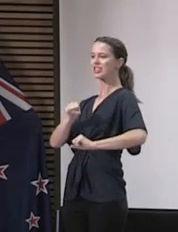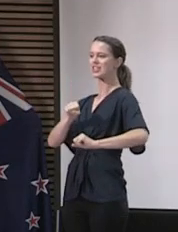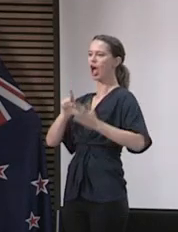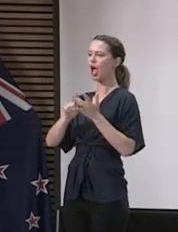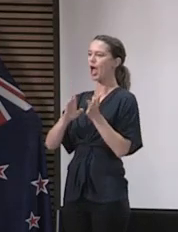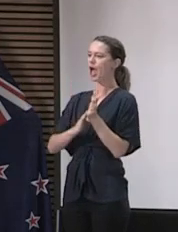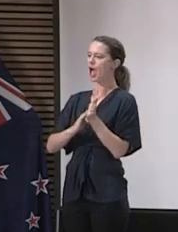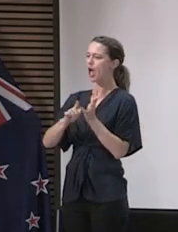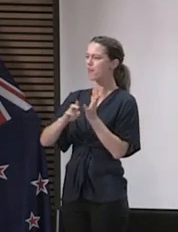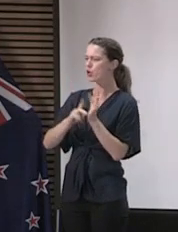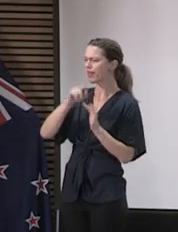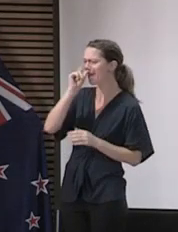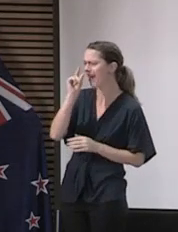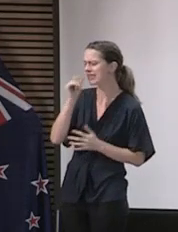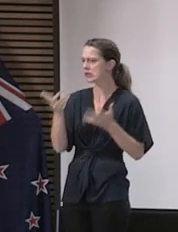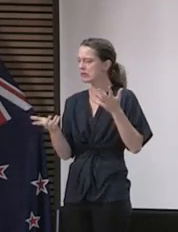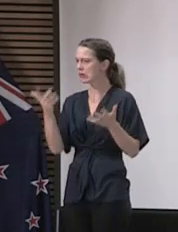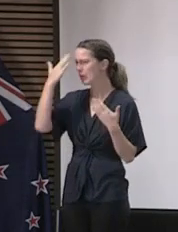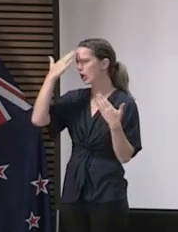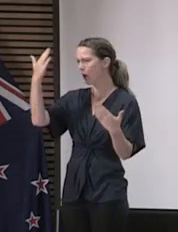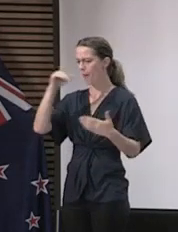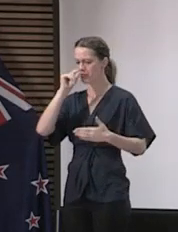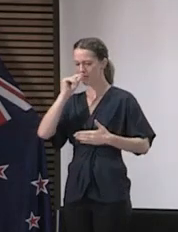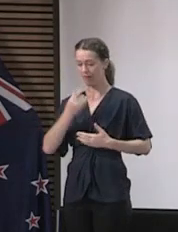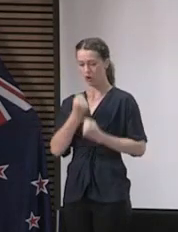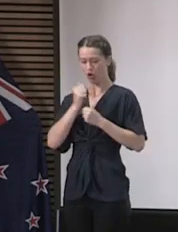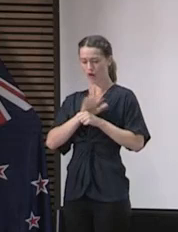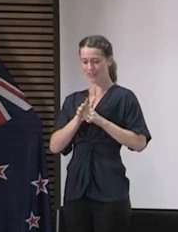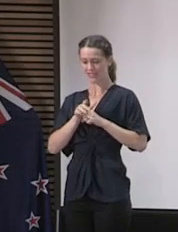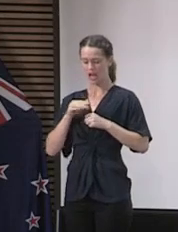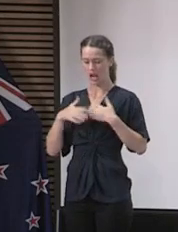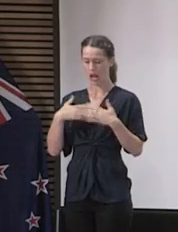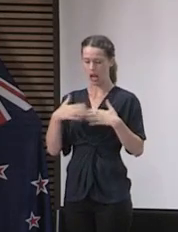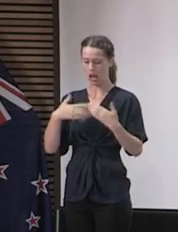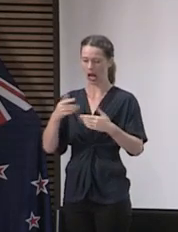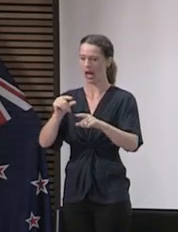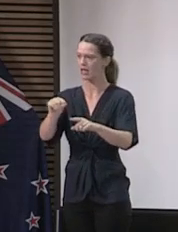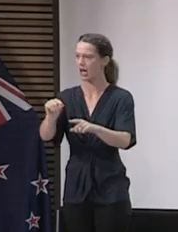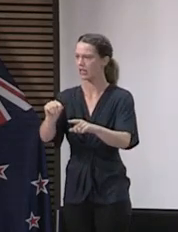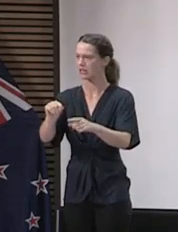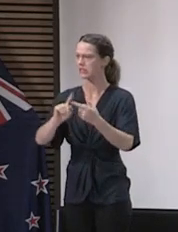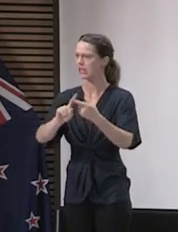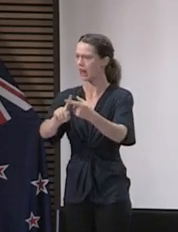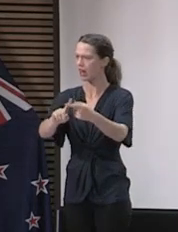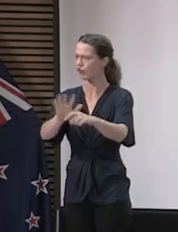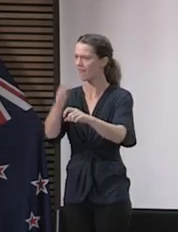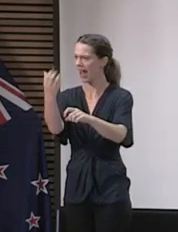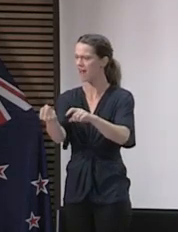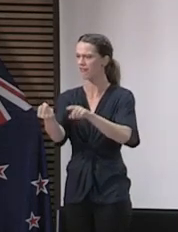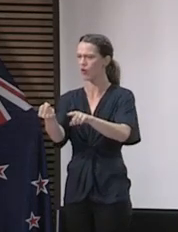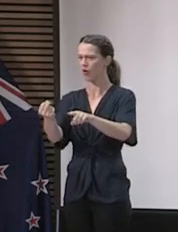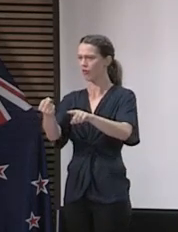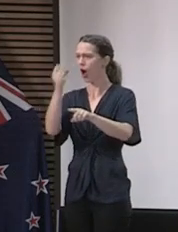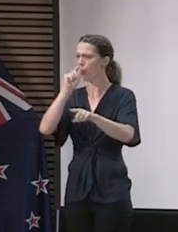someone tests positive and then some weeks later tests positive, whether that means they are still able to infect others or it's just